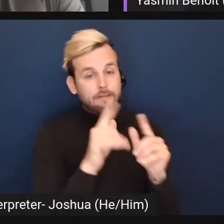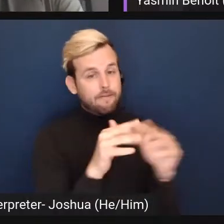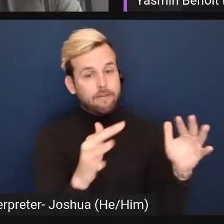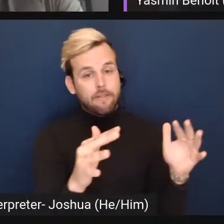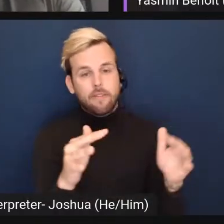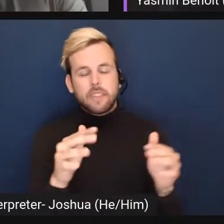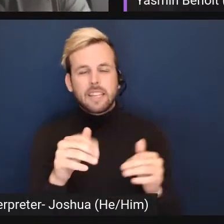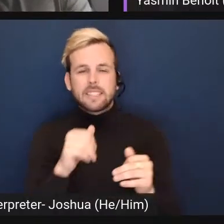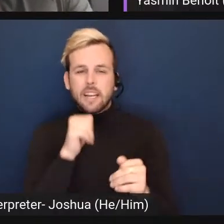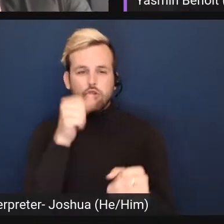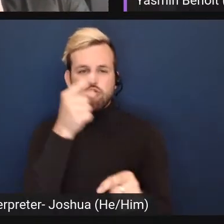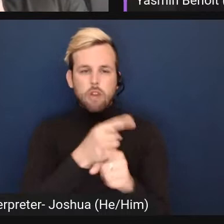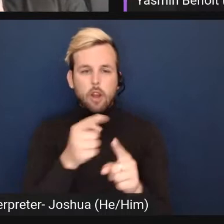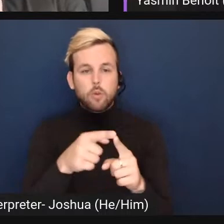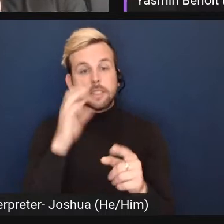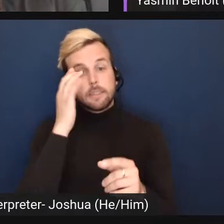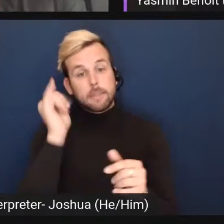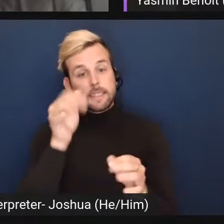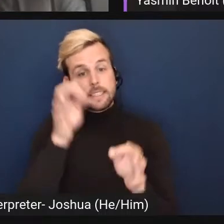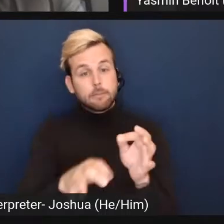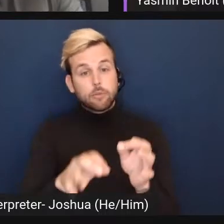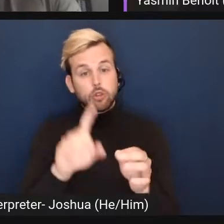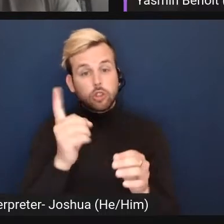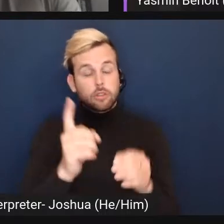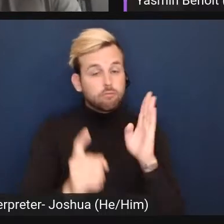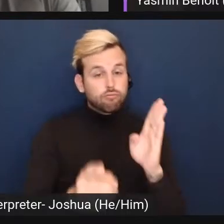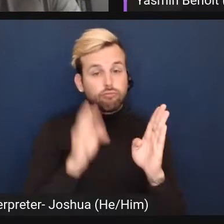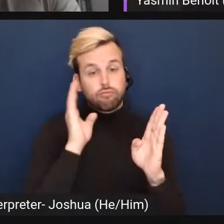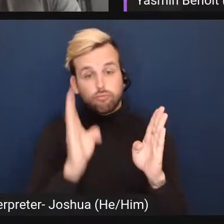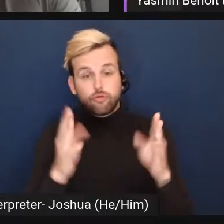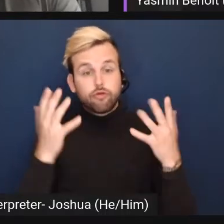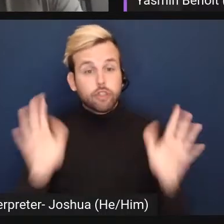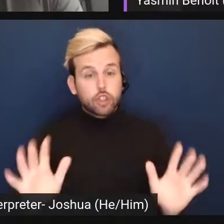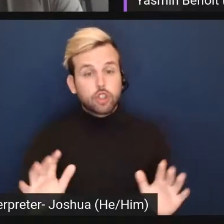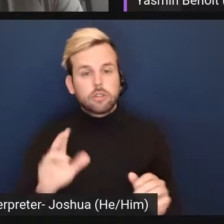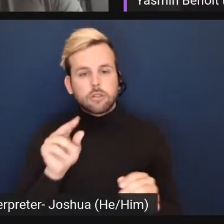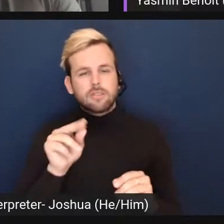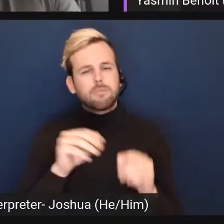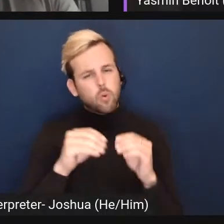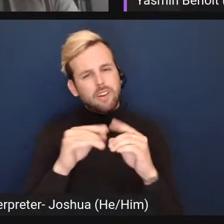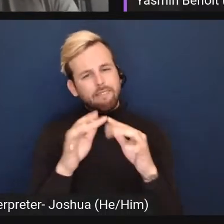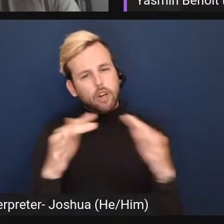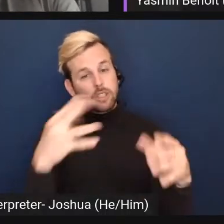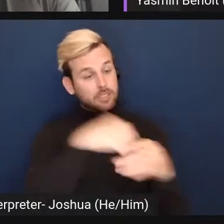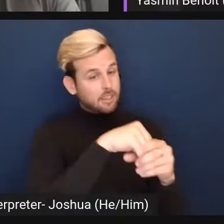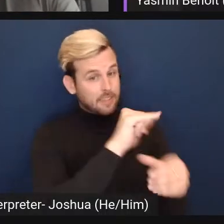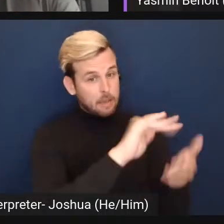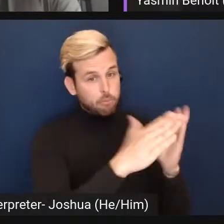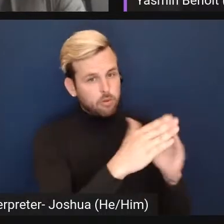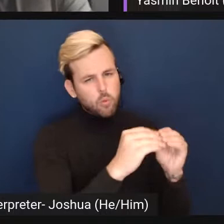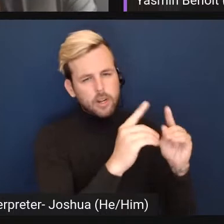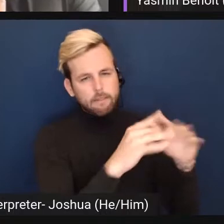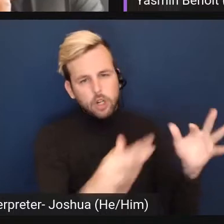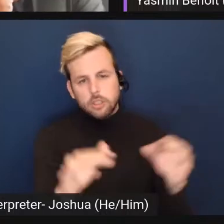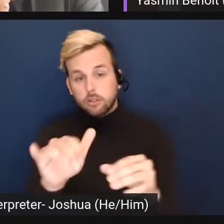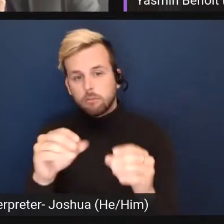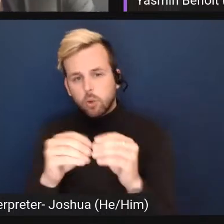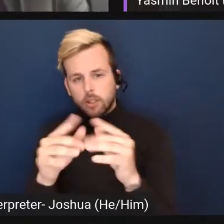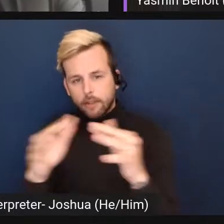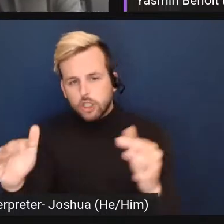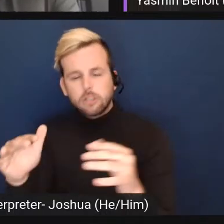is simple, or black and white, or that there aren't many nuances in the experiences. So I don't think that it's necessarily